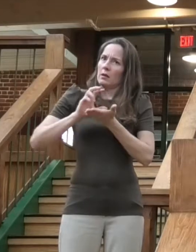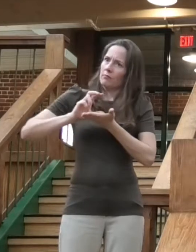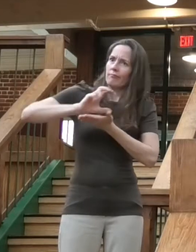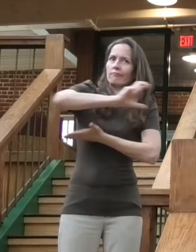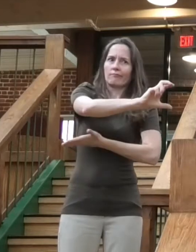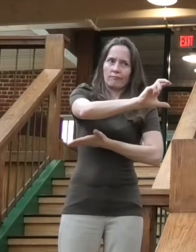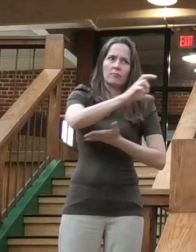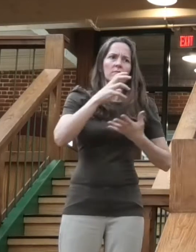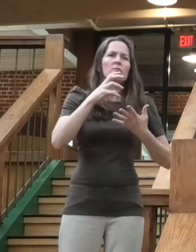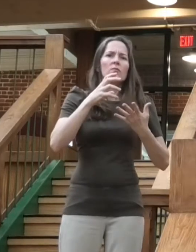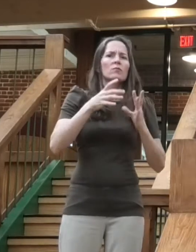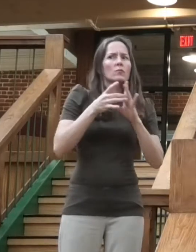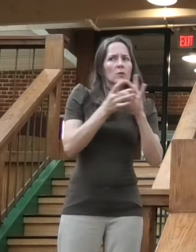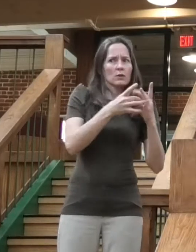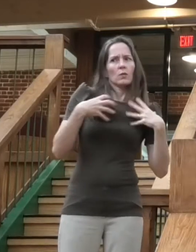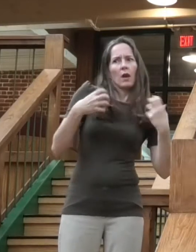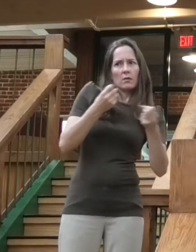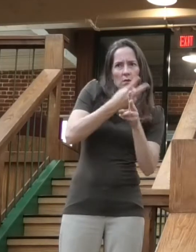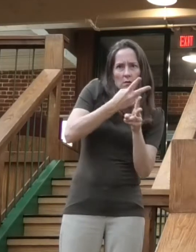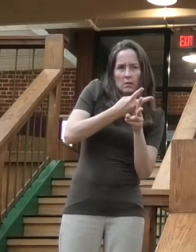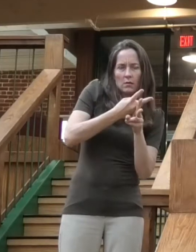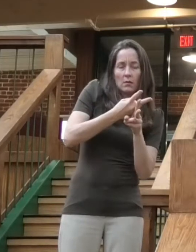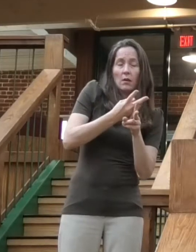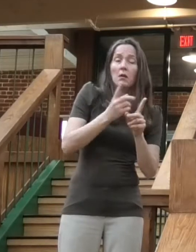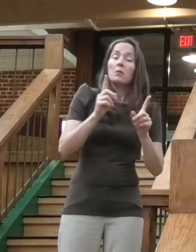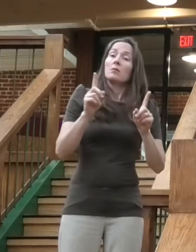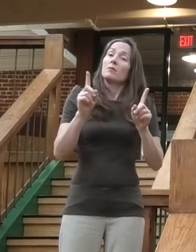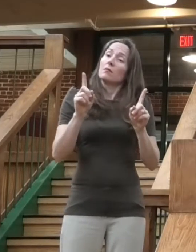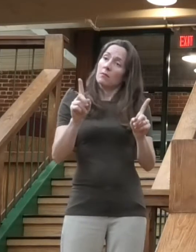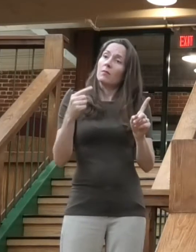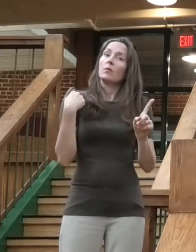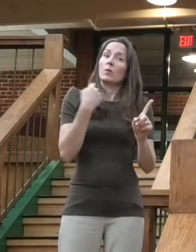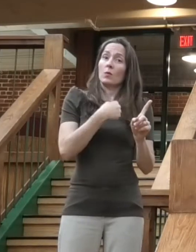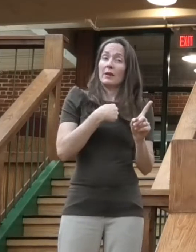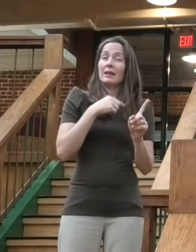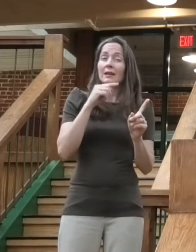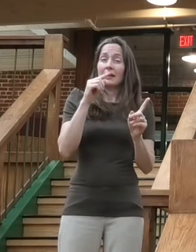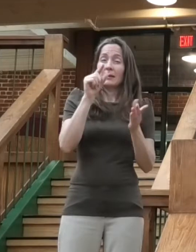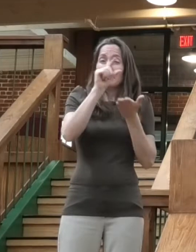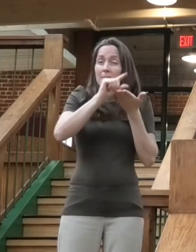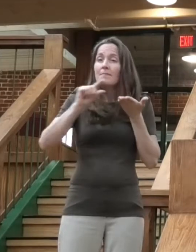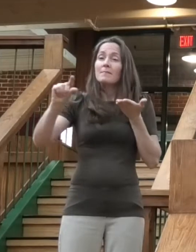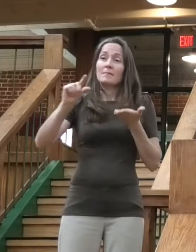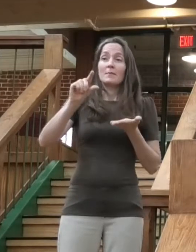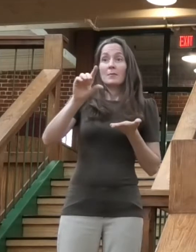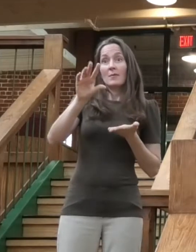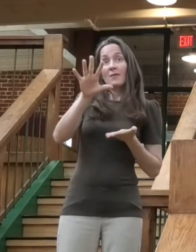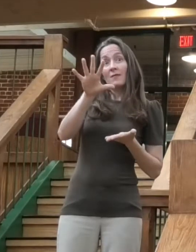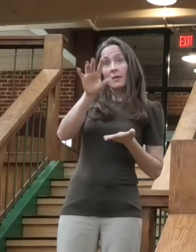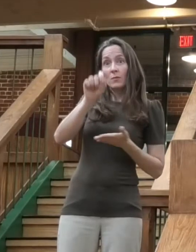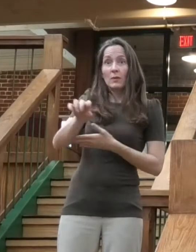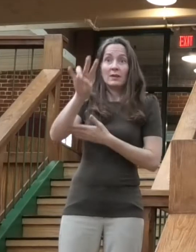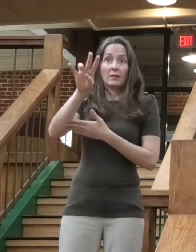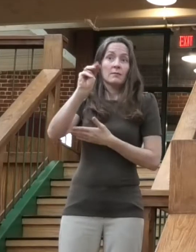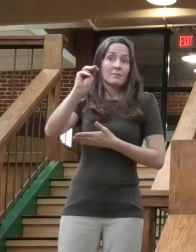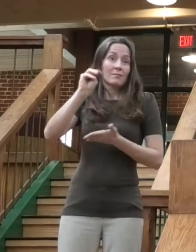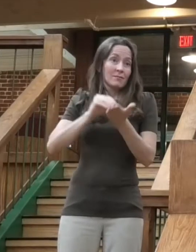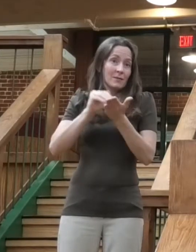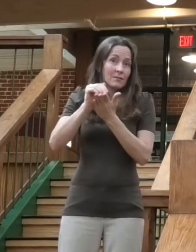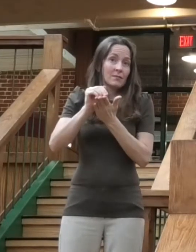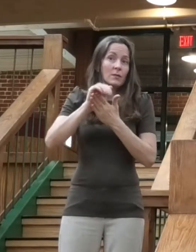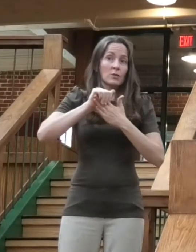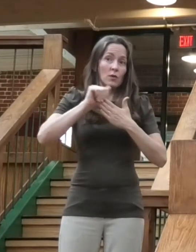However, we were able to allocate $5.7 million of relief funding